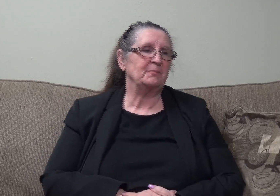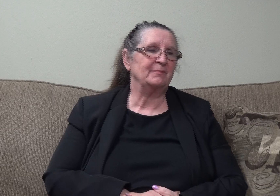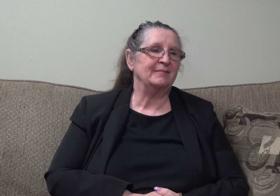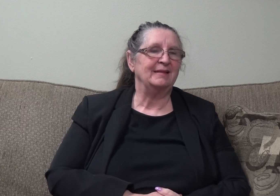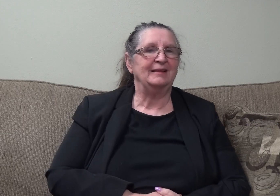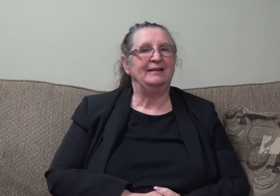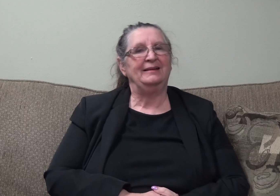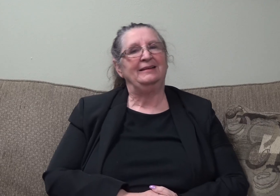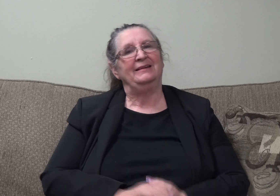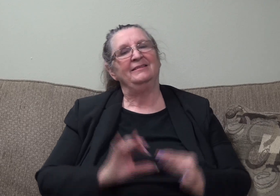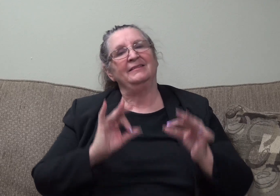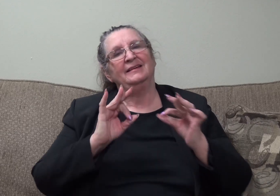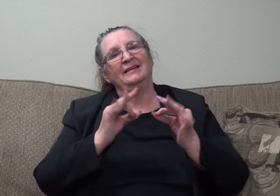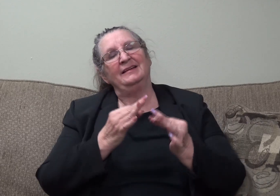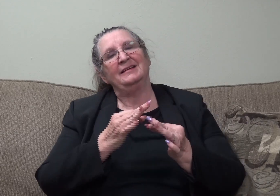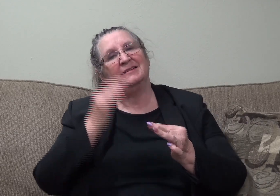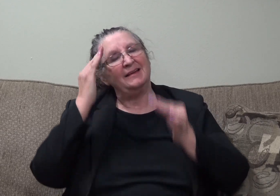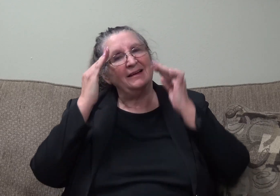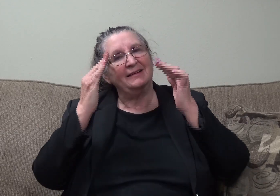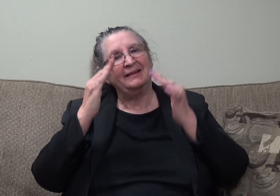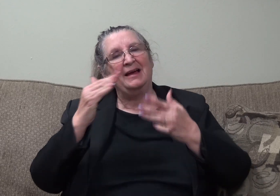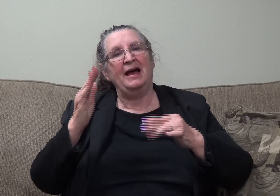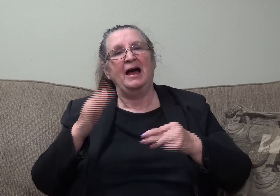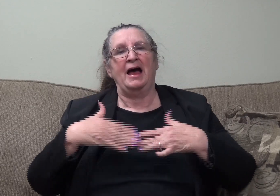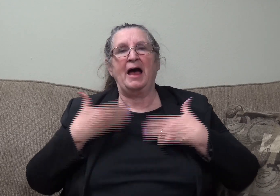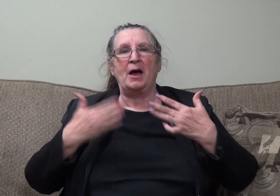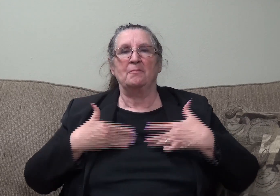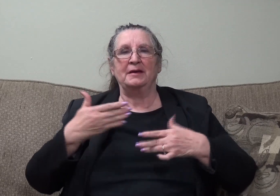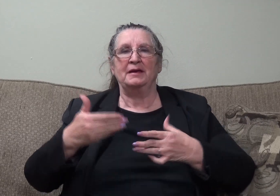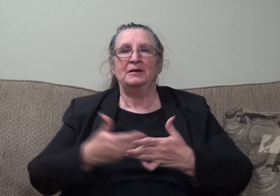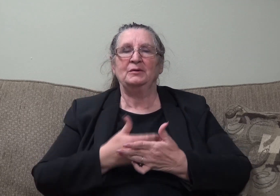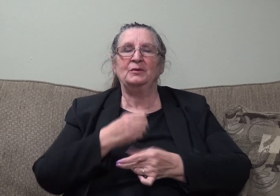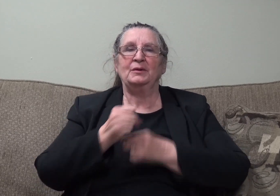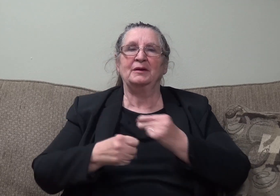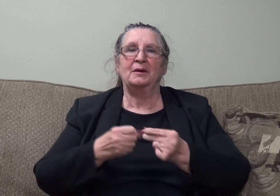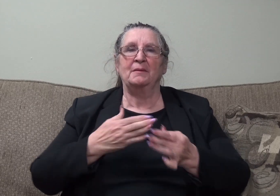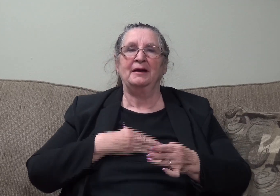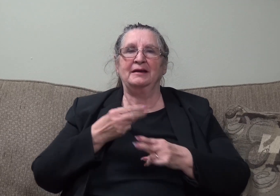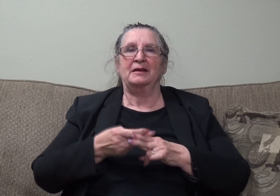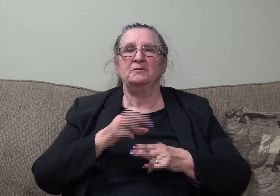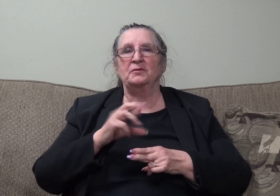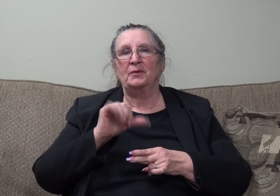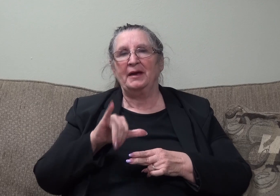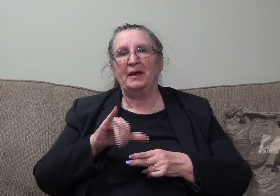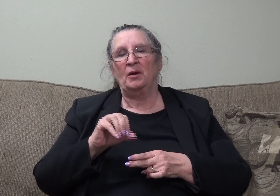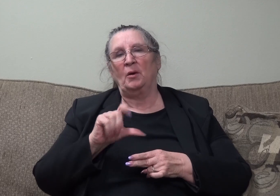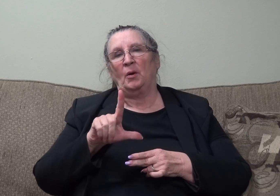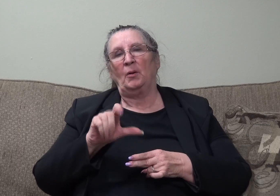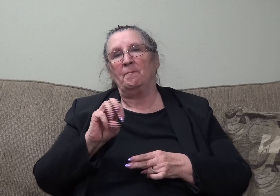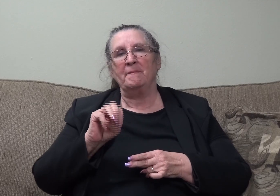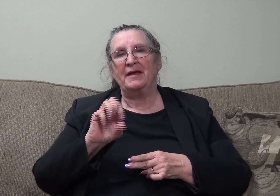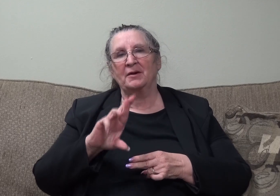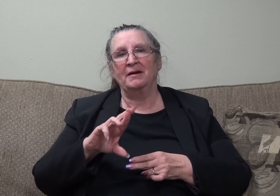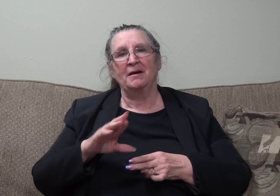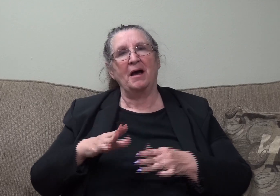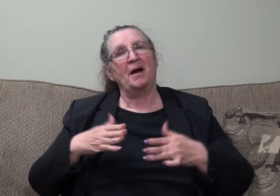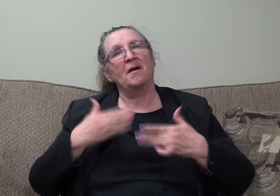Feliz Año familia. Happy New Year. My name is Ray O'Meadow and I'm very grateful to be here. As I always said, it's